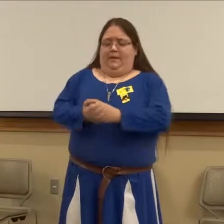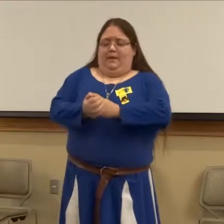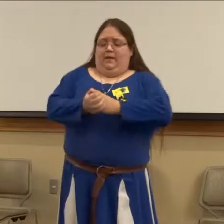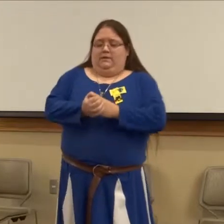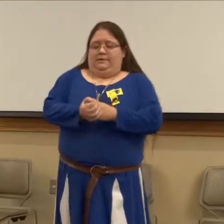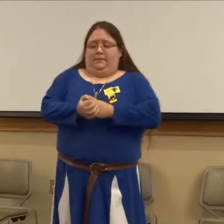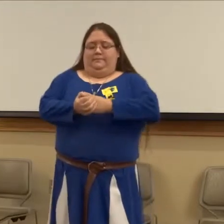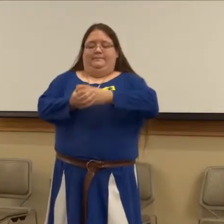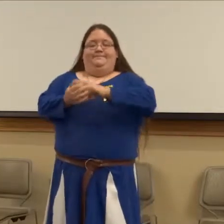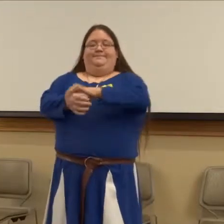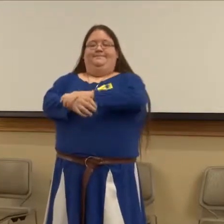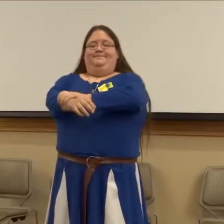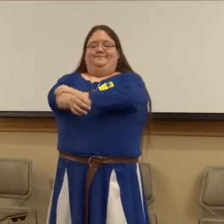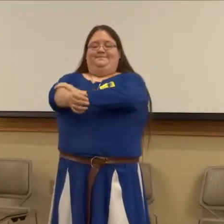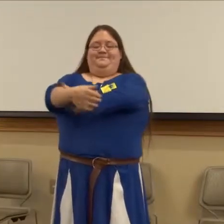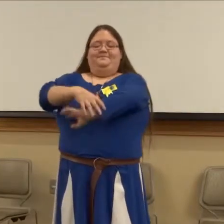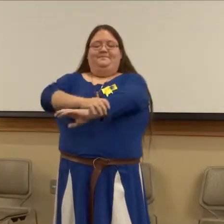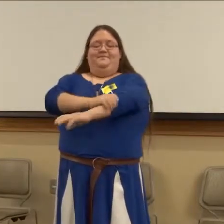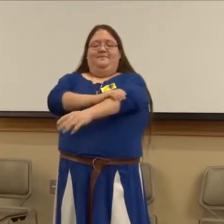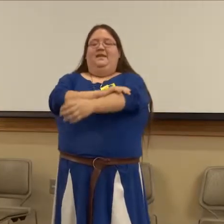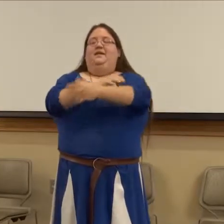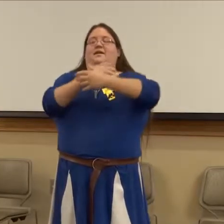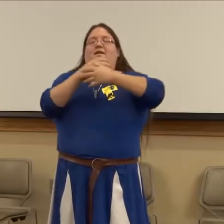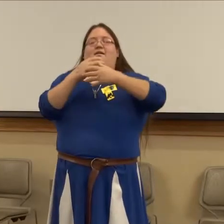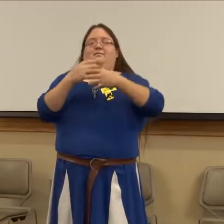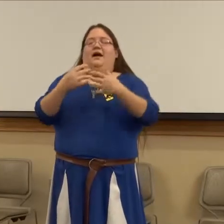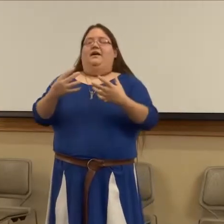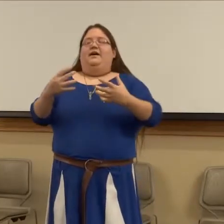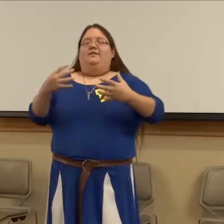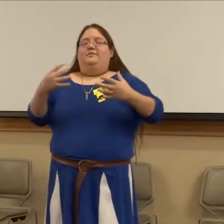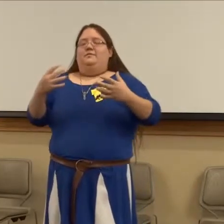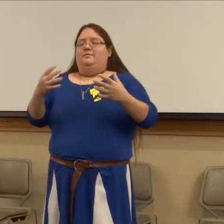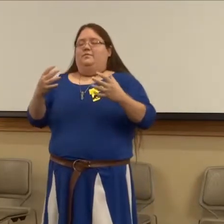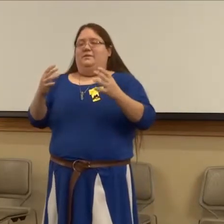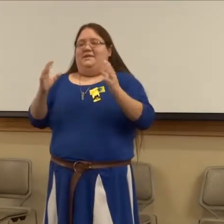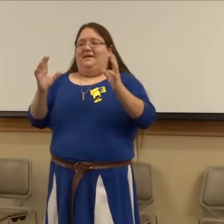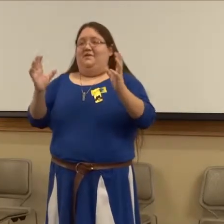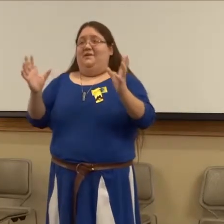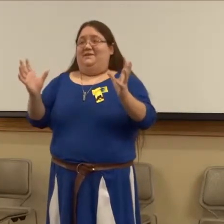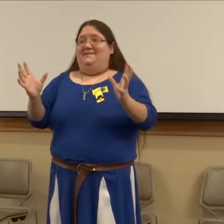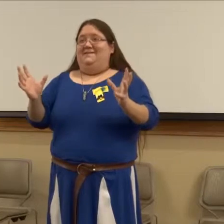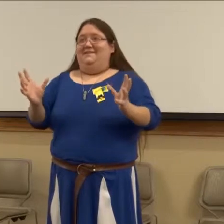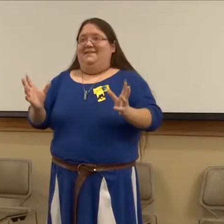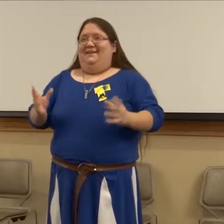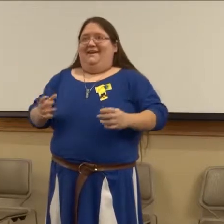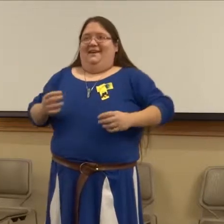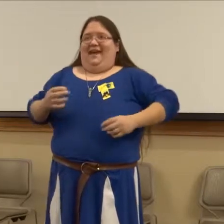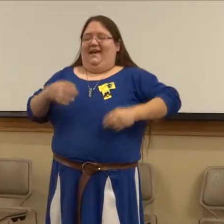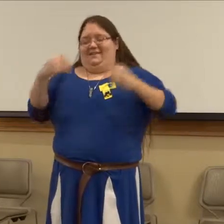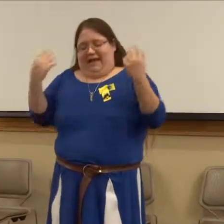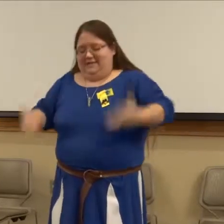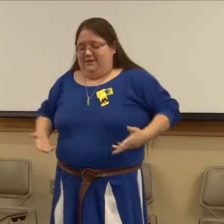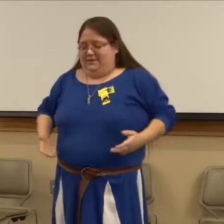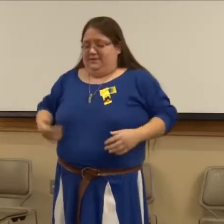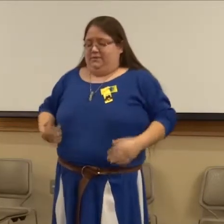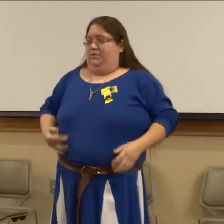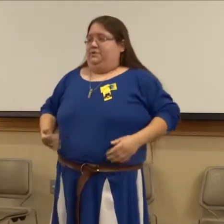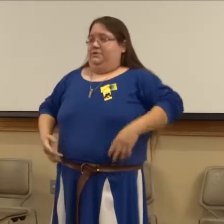so, Maka was a goddess, and as goddesses are wont to do,